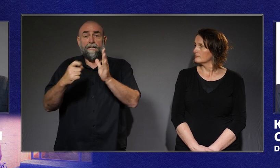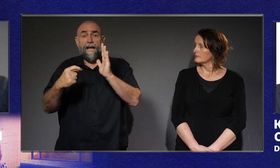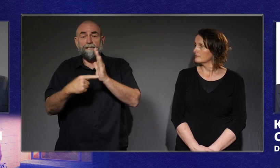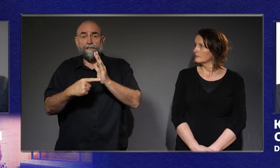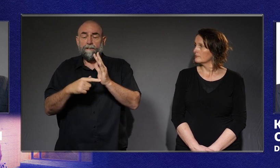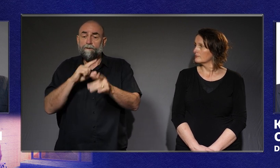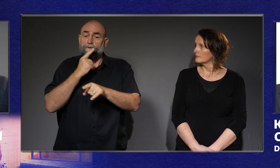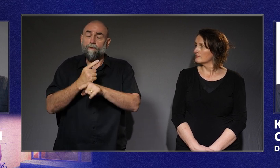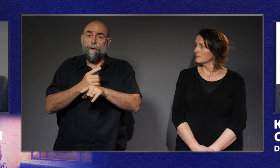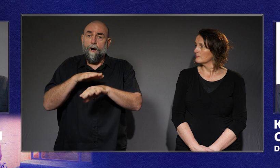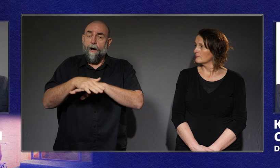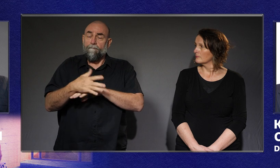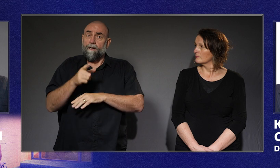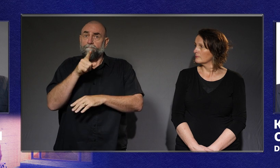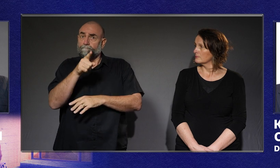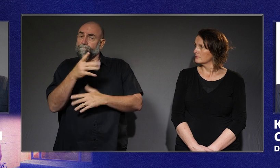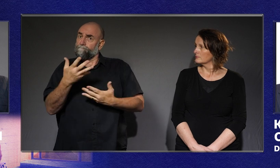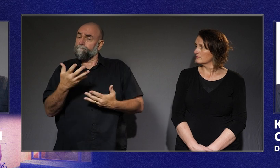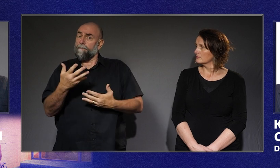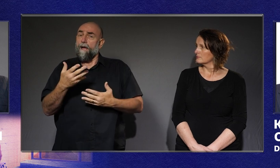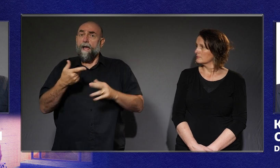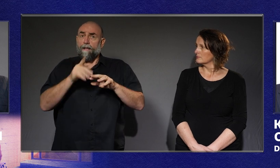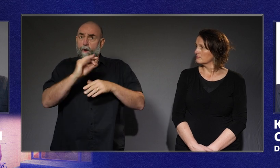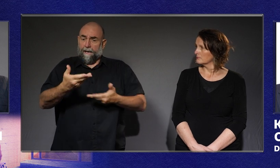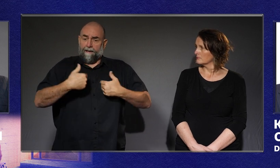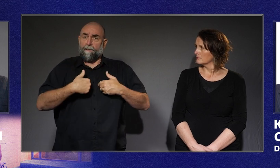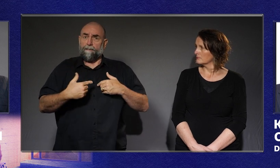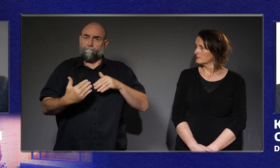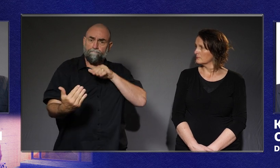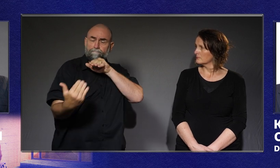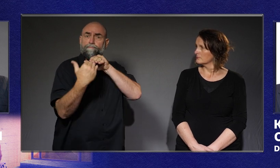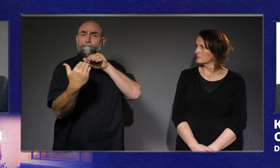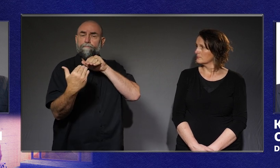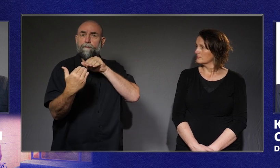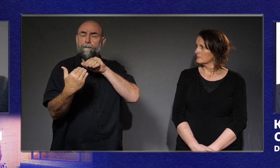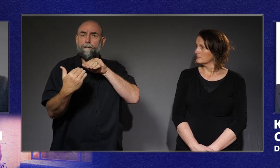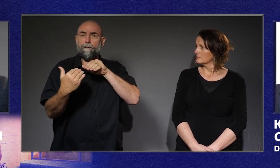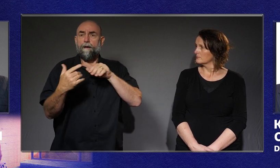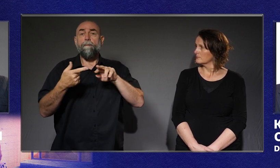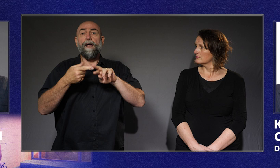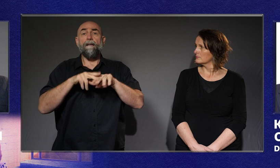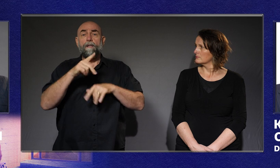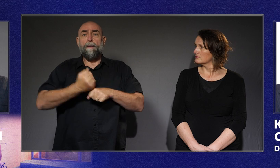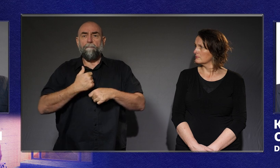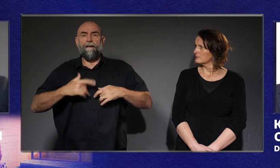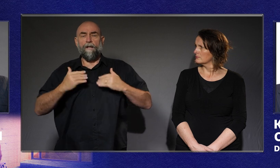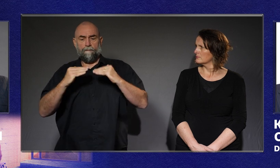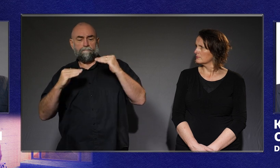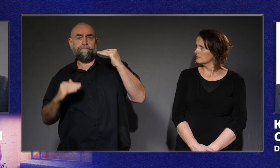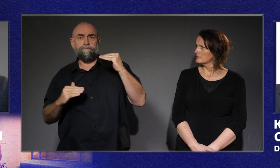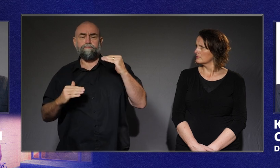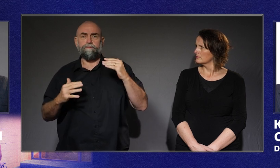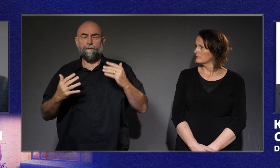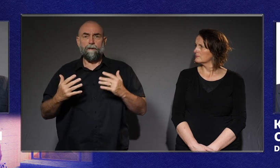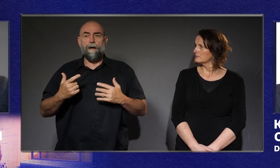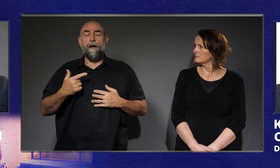discrimination. If I wasn't being treated differently to people without